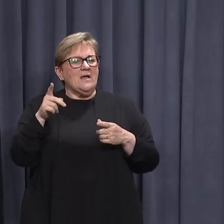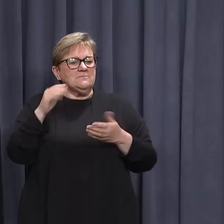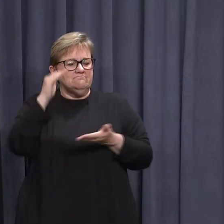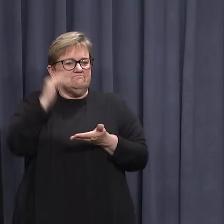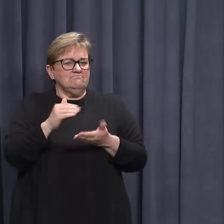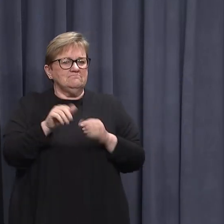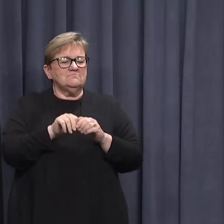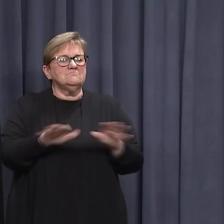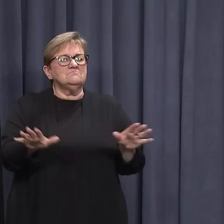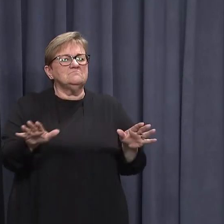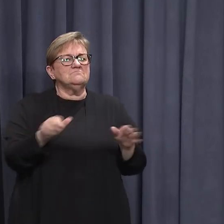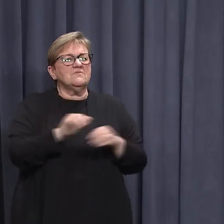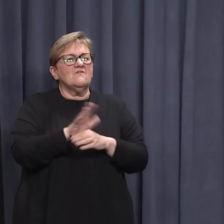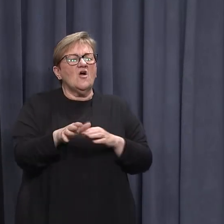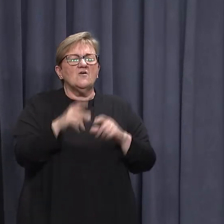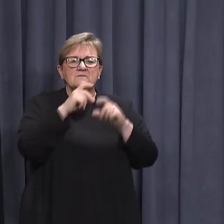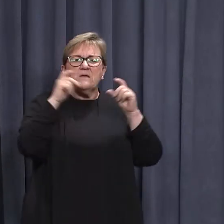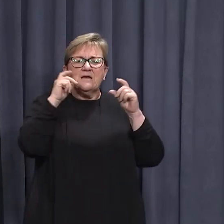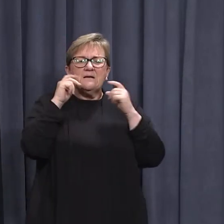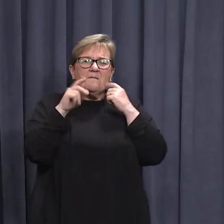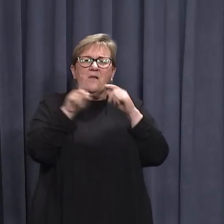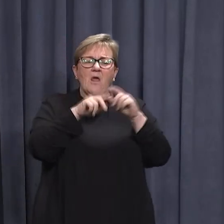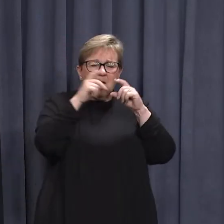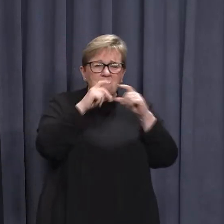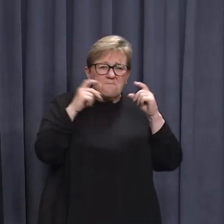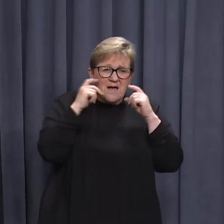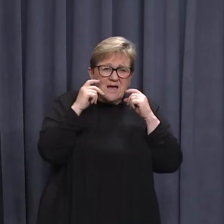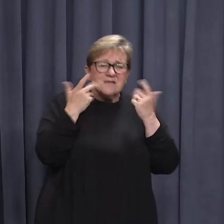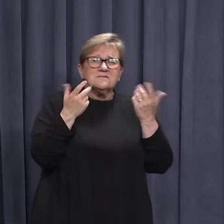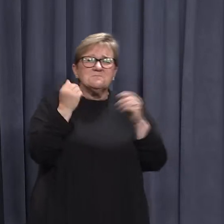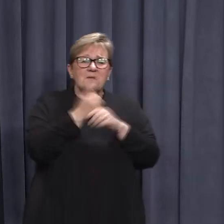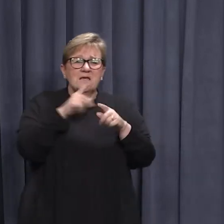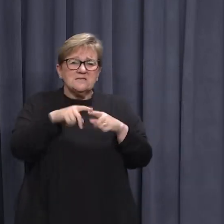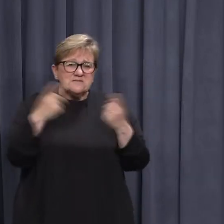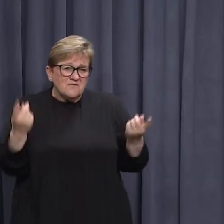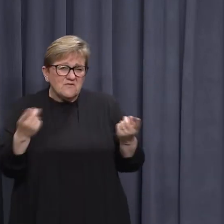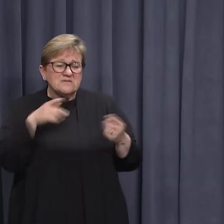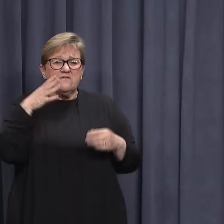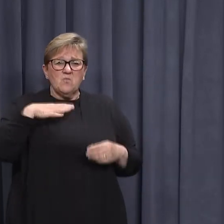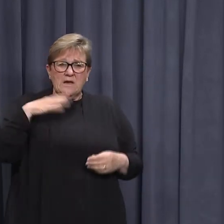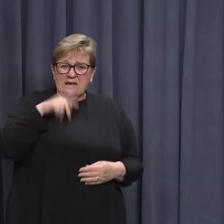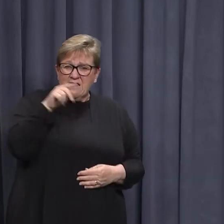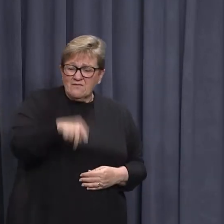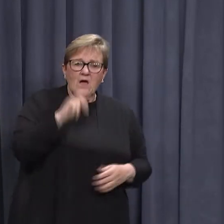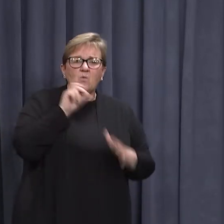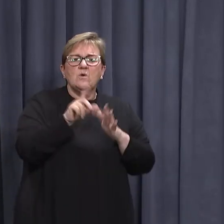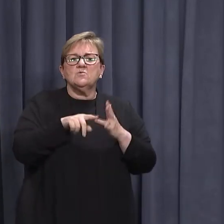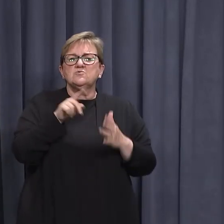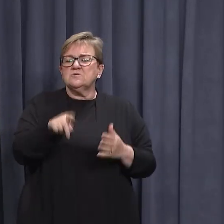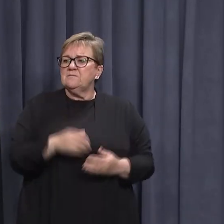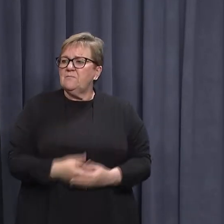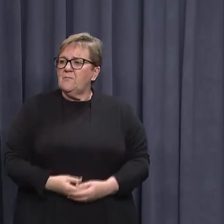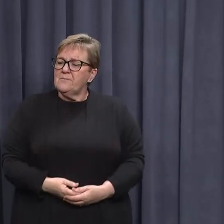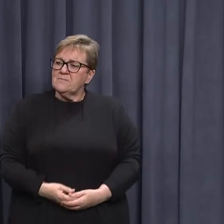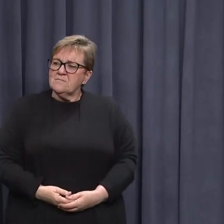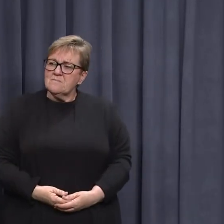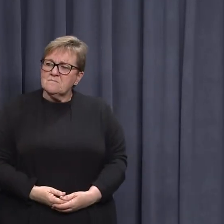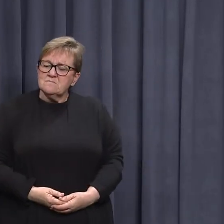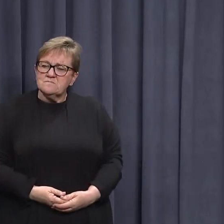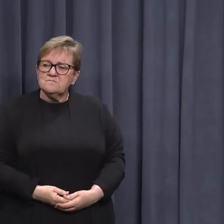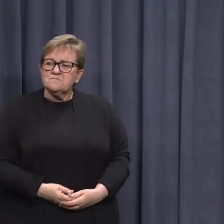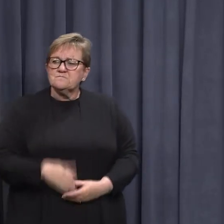the spread of the virus. So simple things like mask wearing make a difference. And if that's what's required, that's what we'll do. Just on mask wearing,